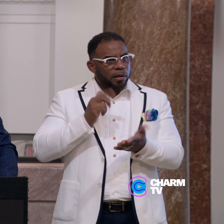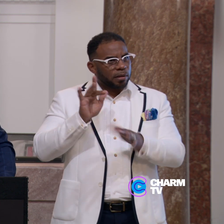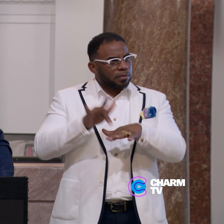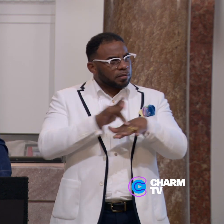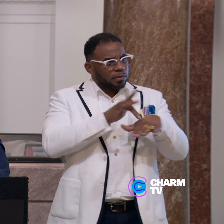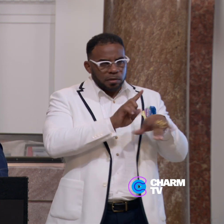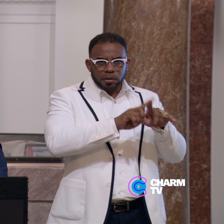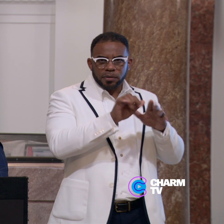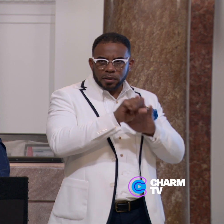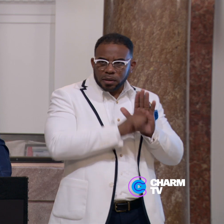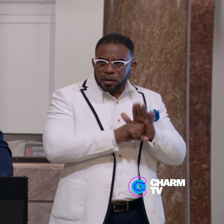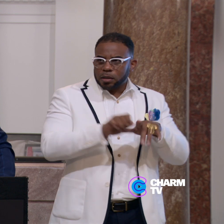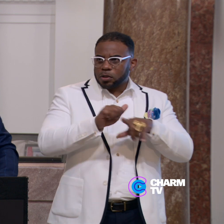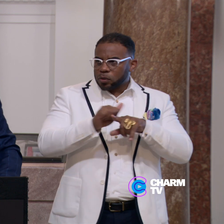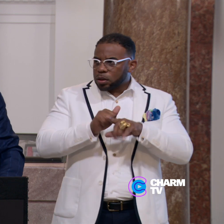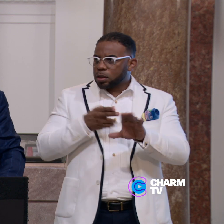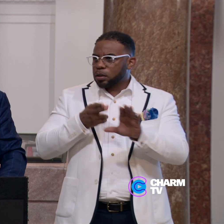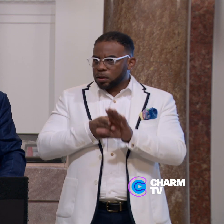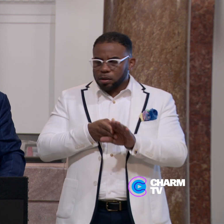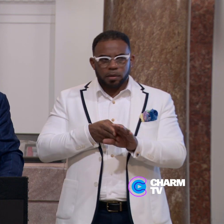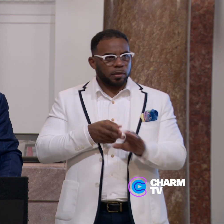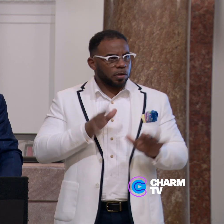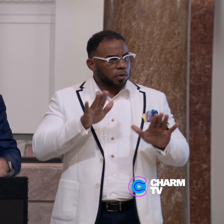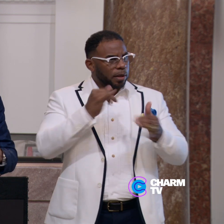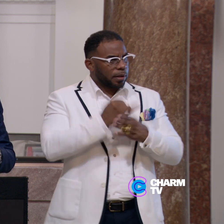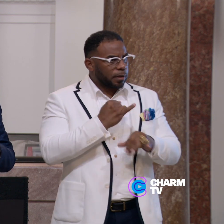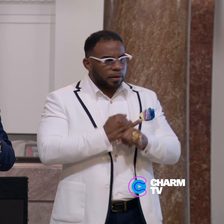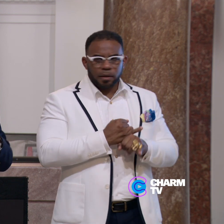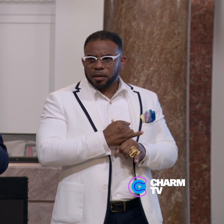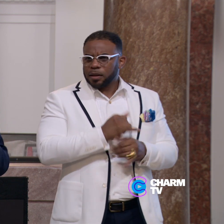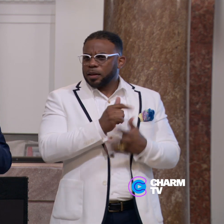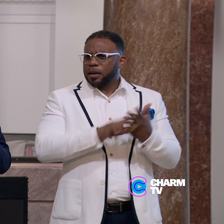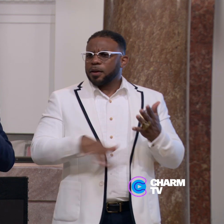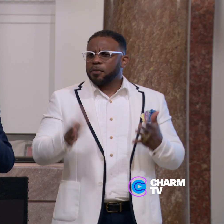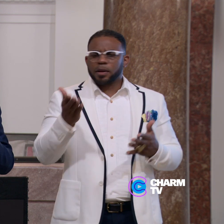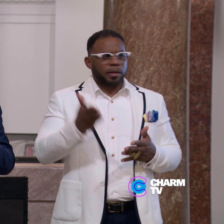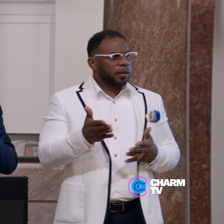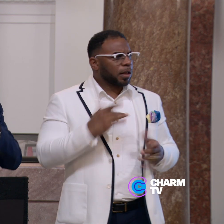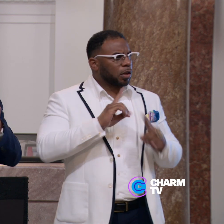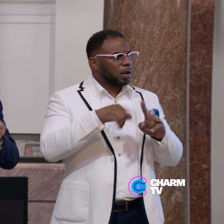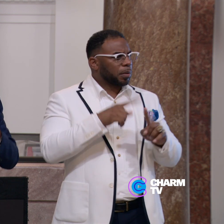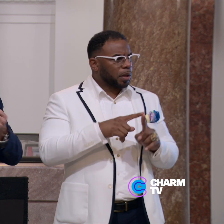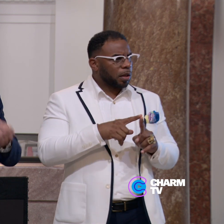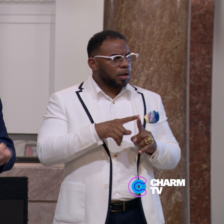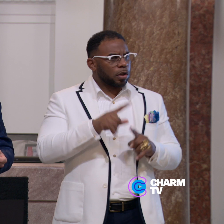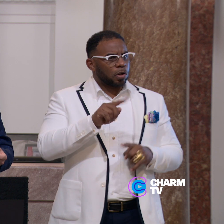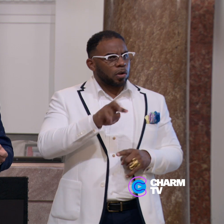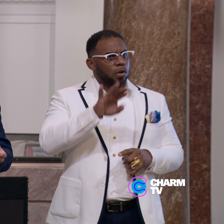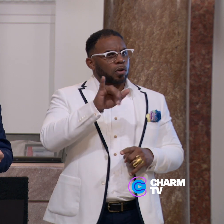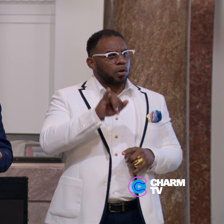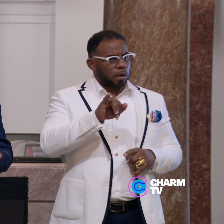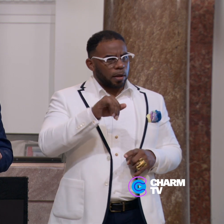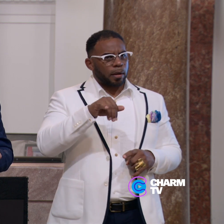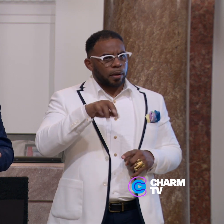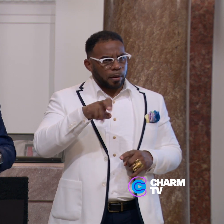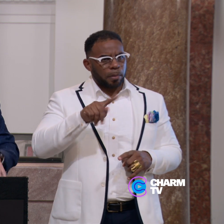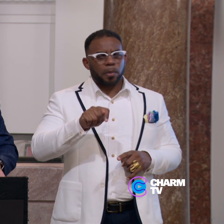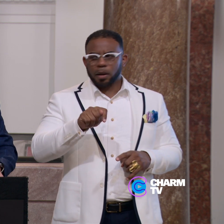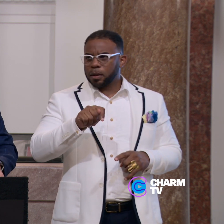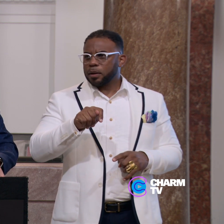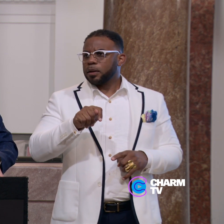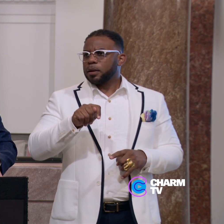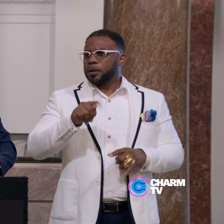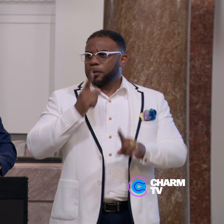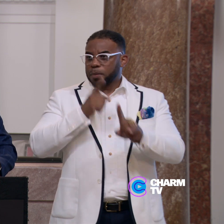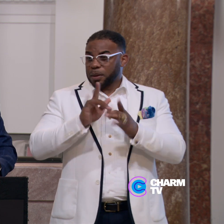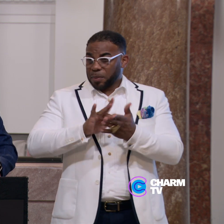a few different states in training and participation in great institutions. And everyone there had talked about the tripartite mission. At